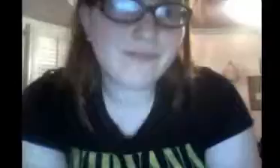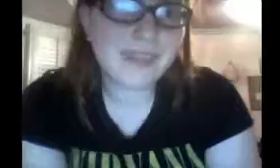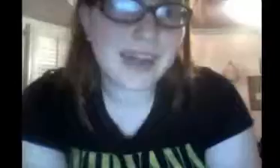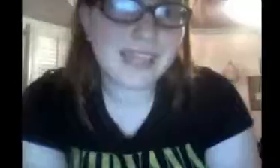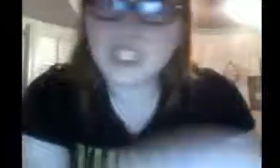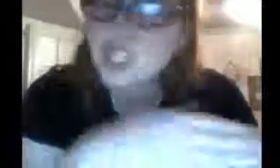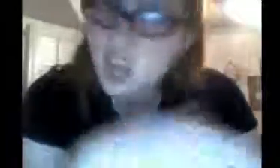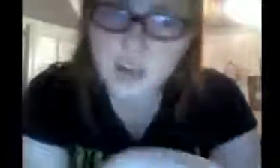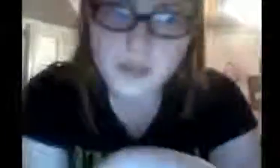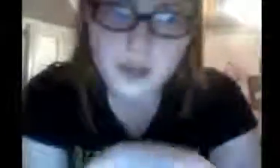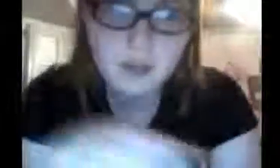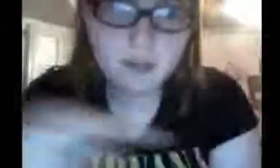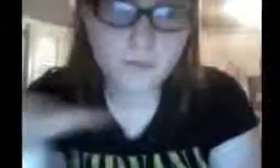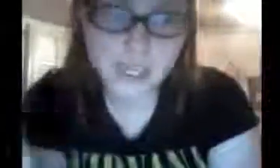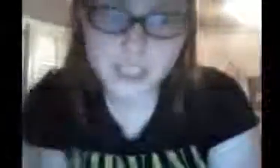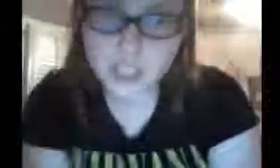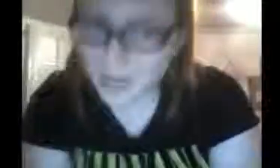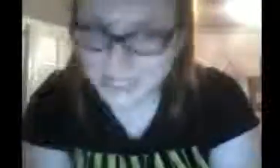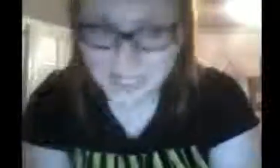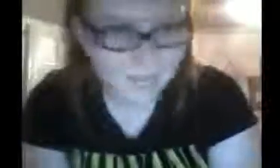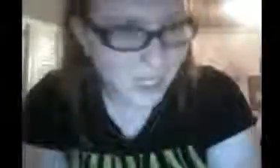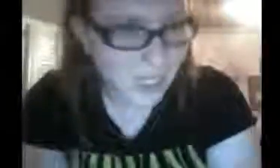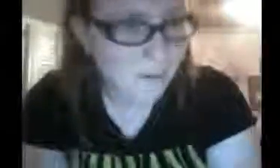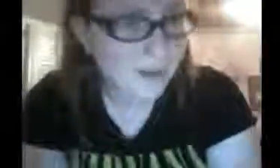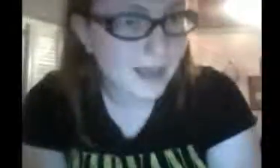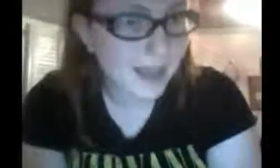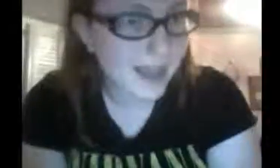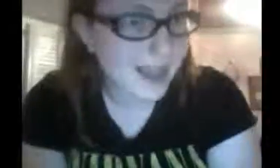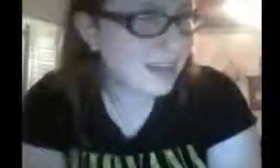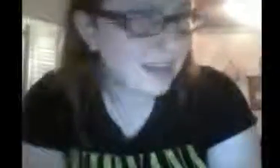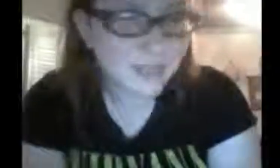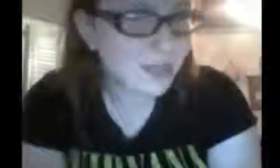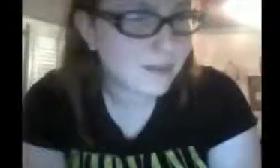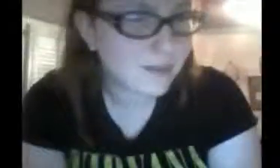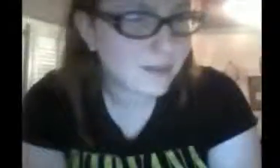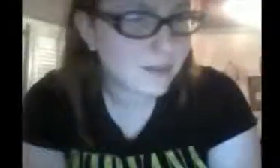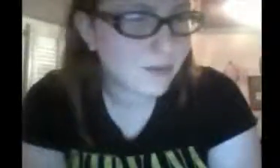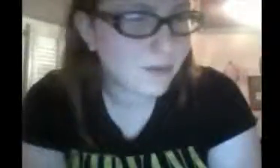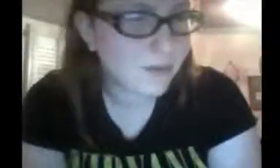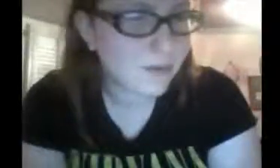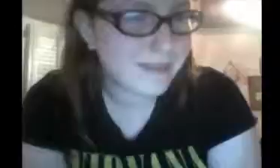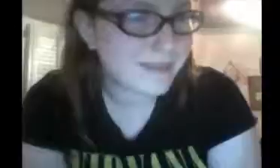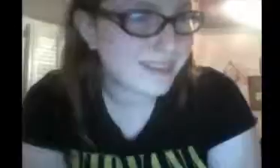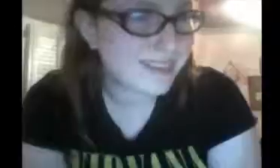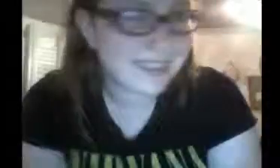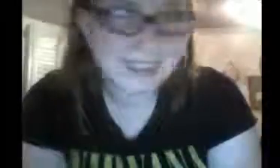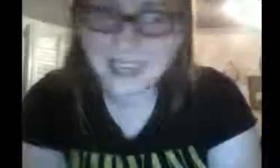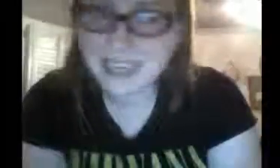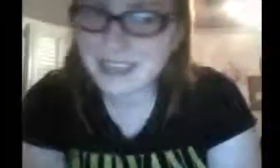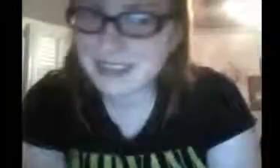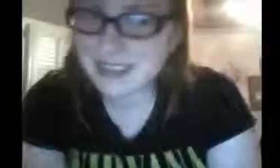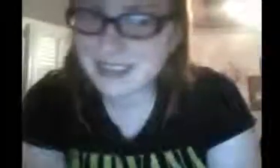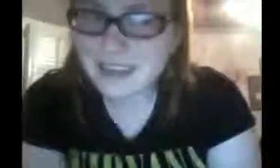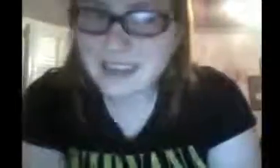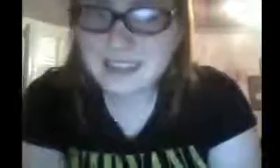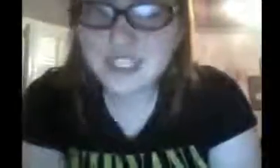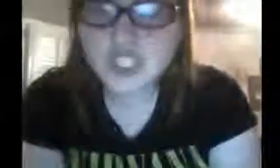saw the What Did Zoe Say video. And I'm just like, wait a minute. Like, the